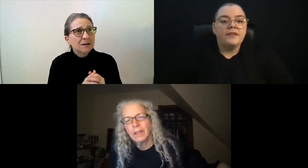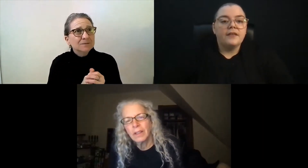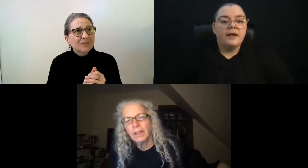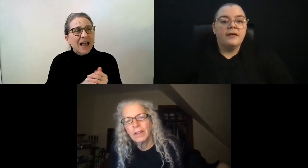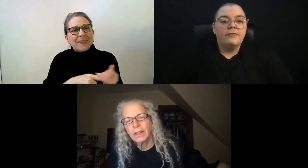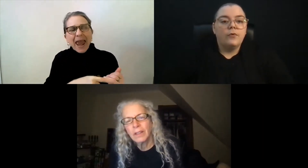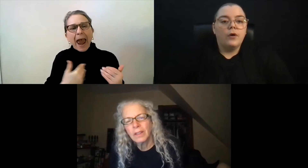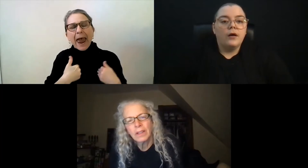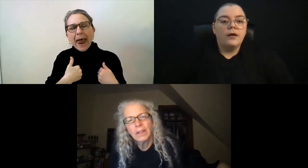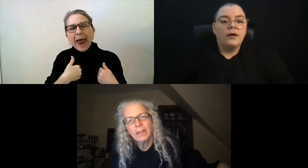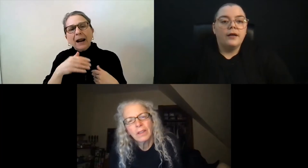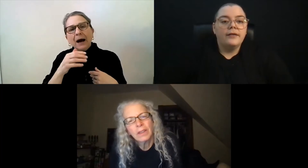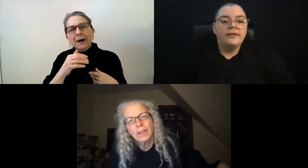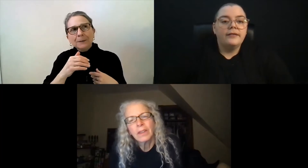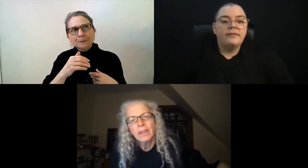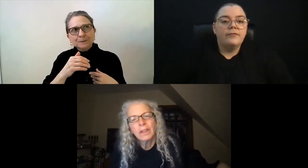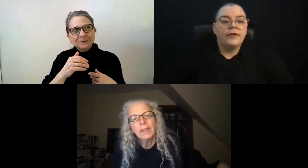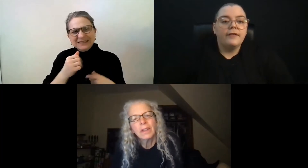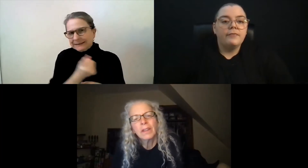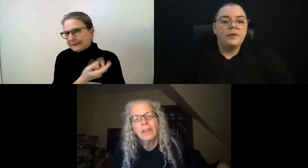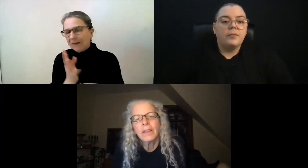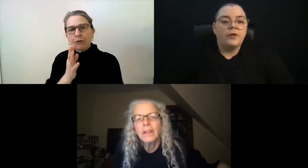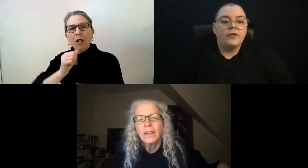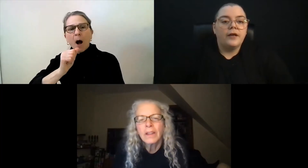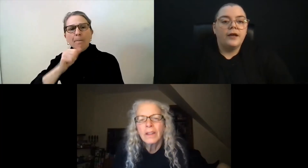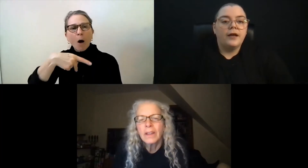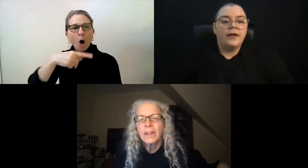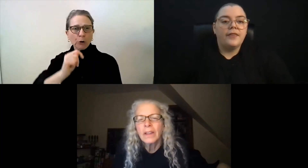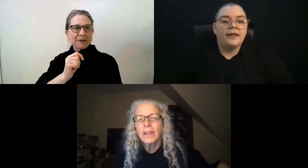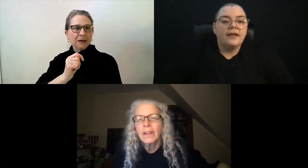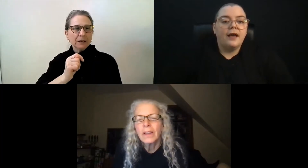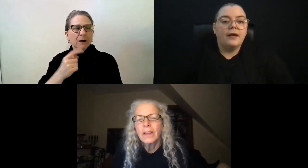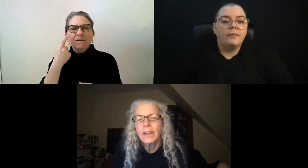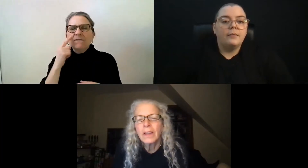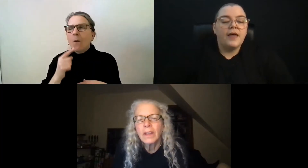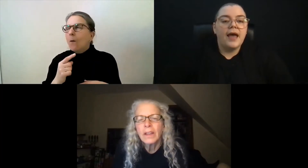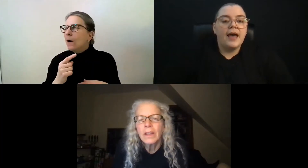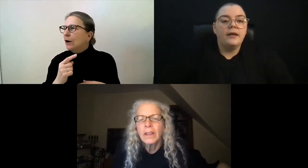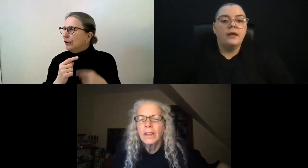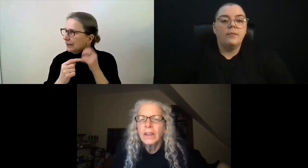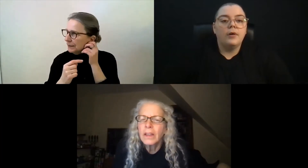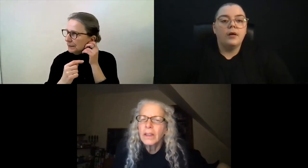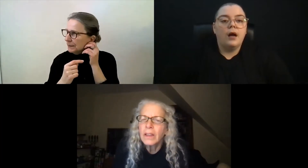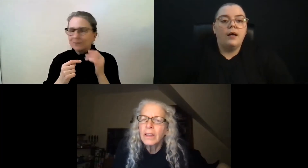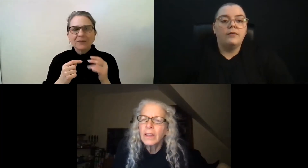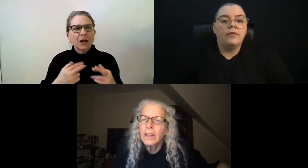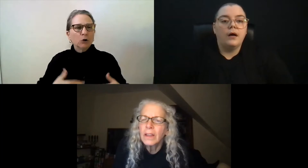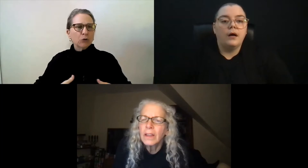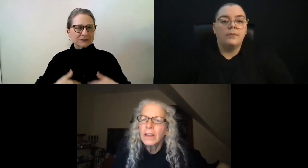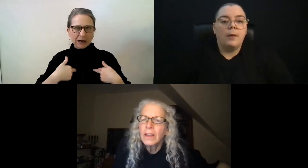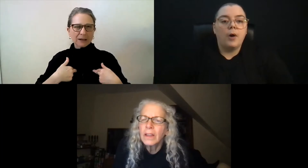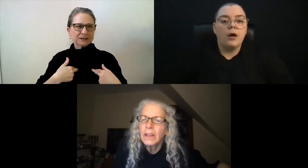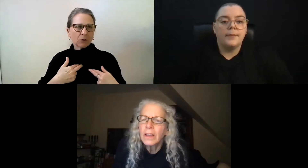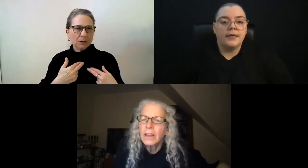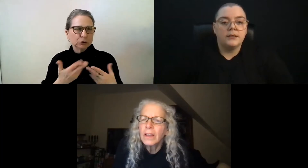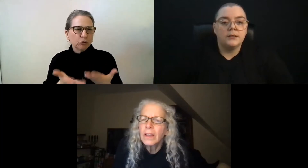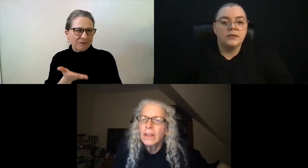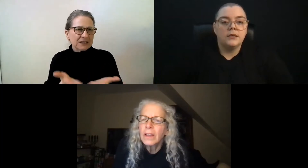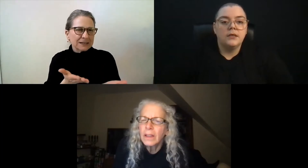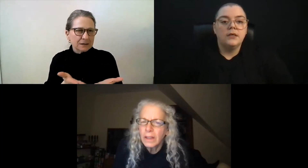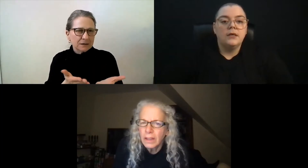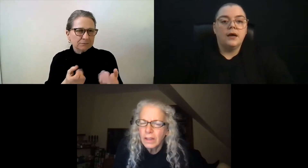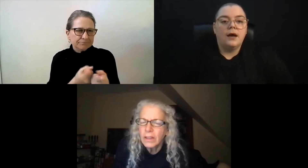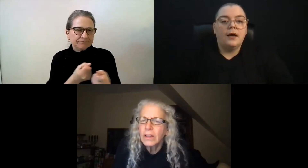And the Society for Deaf people at that time, they had a number of apartments